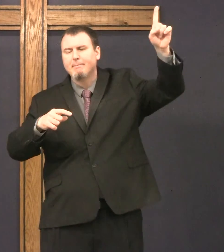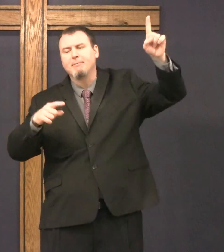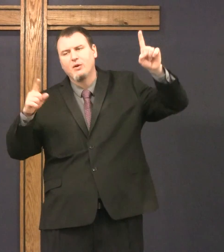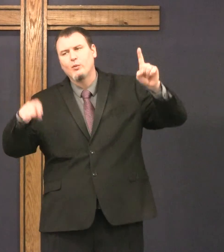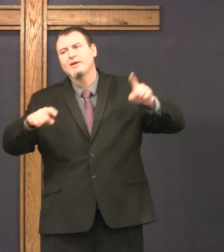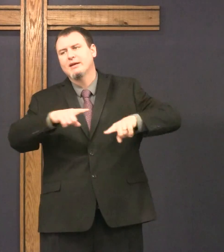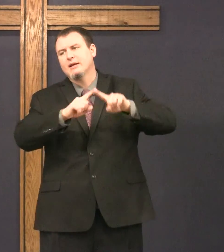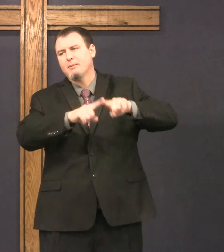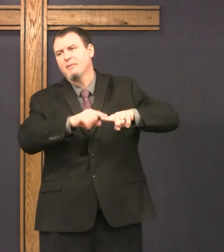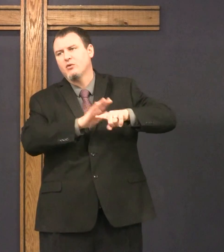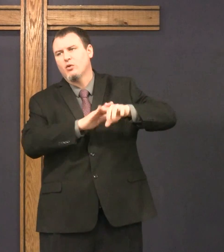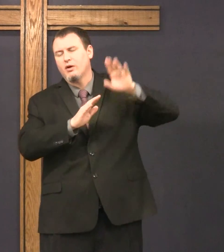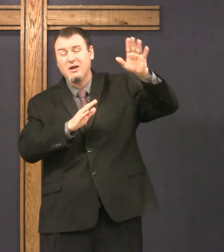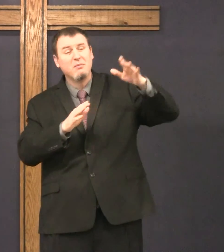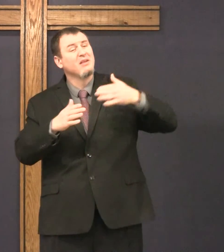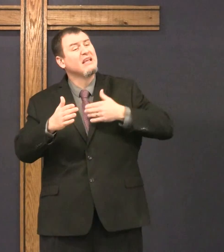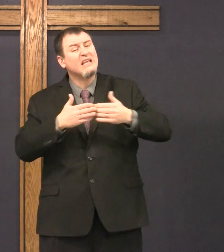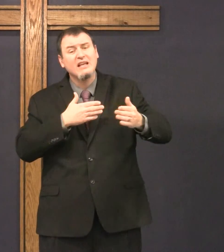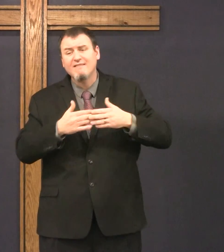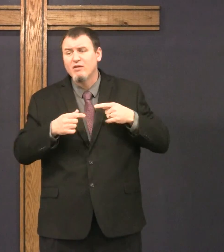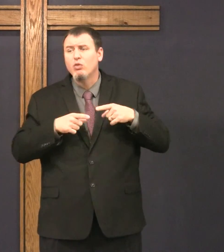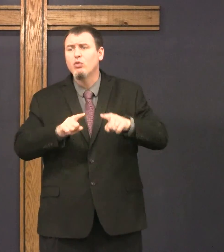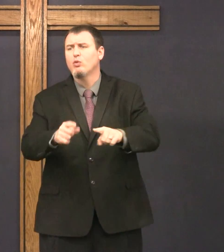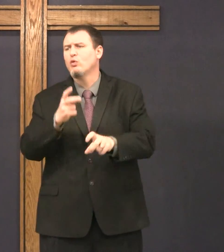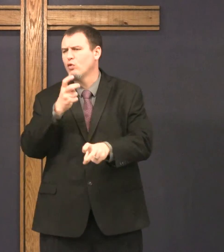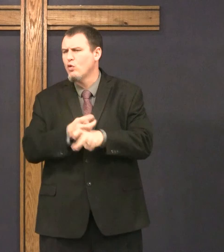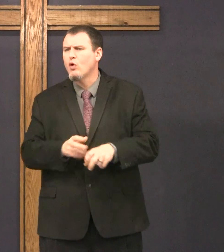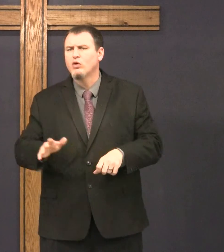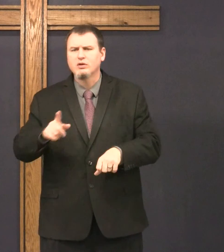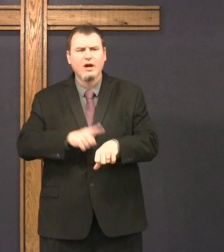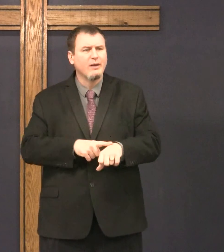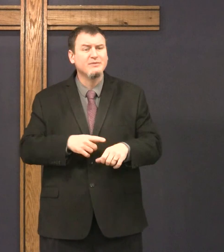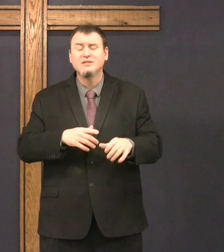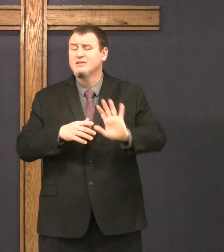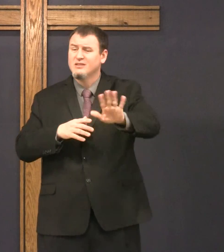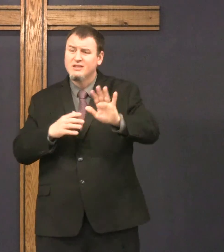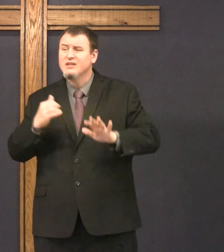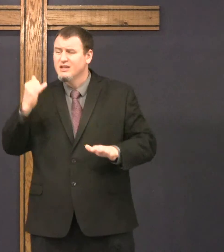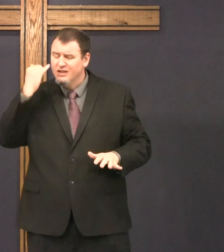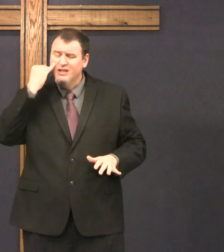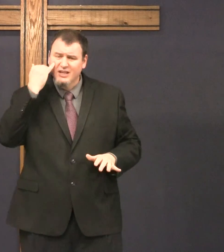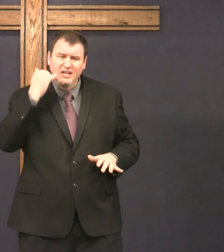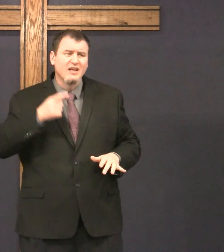It's for people who feed God and not Him, even during hard times.